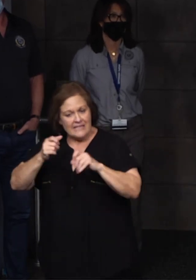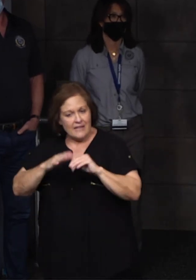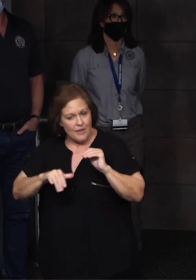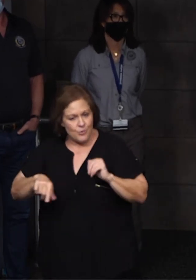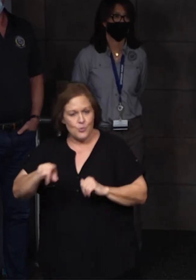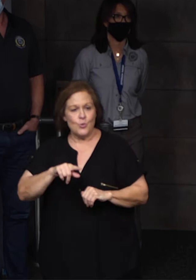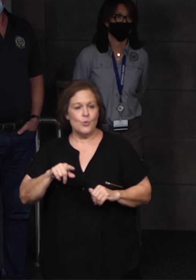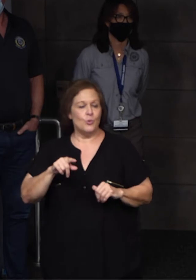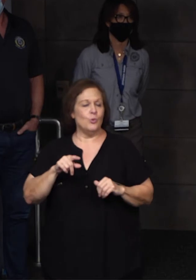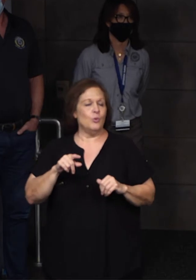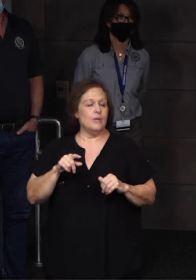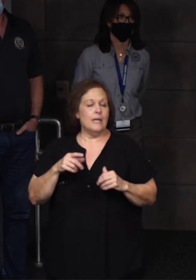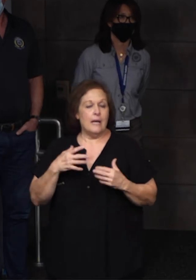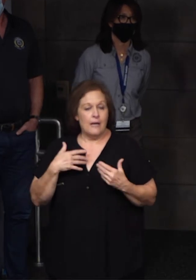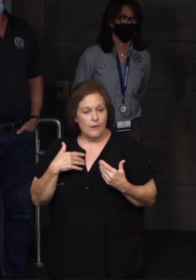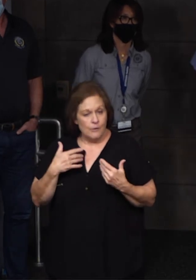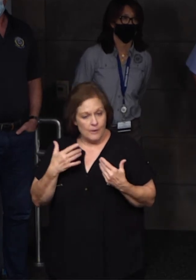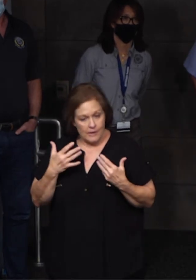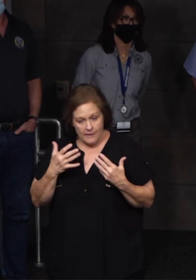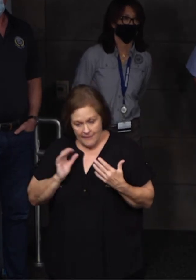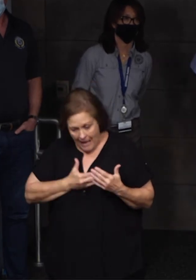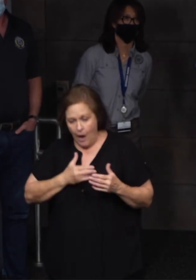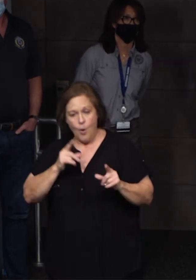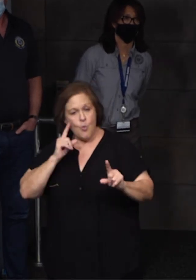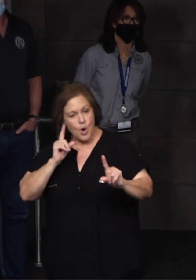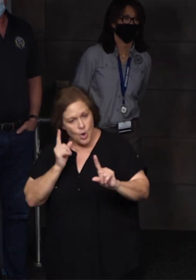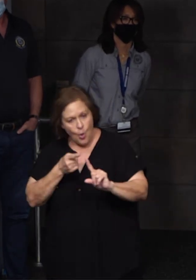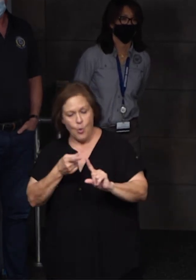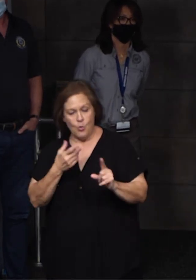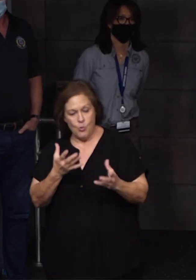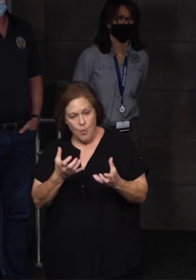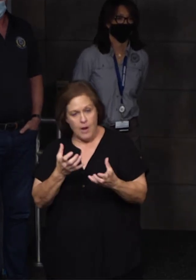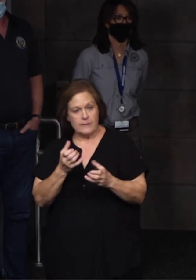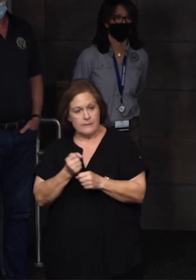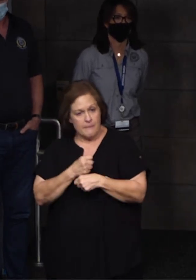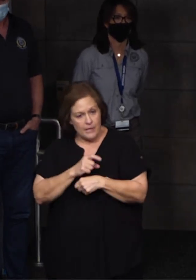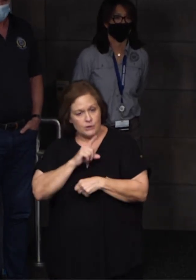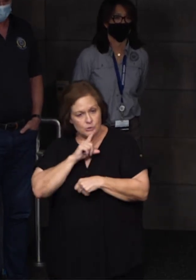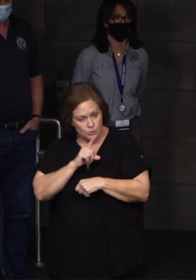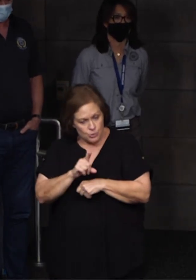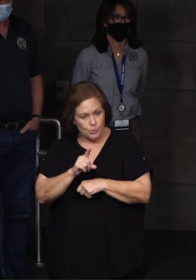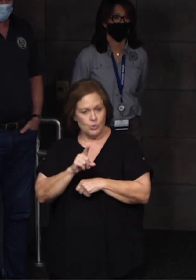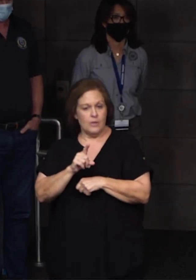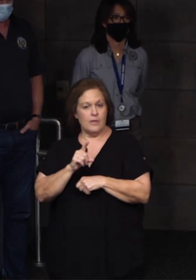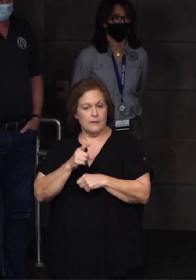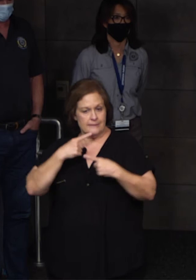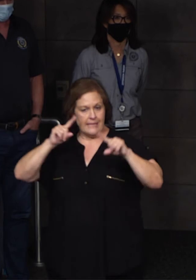can imagine. That is our goal. That is what we are here for. That is our sole purpose.